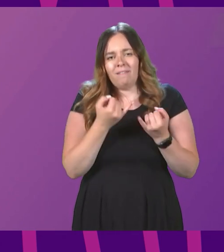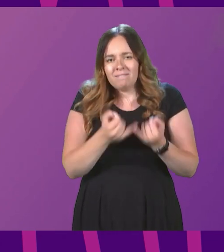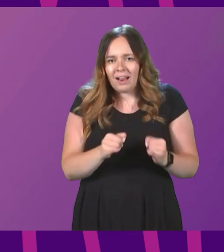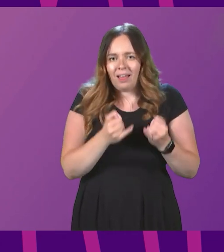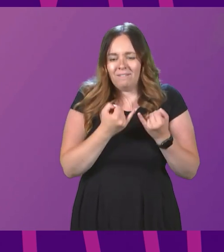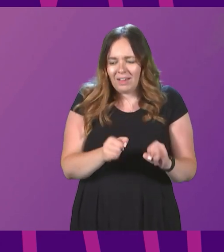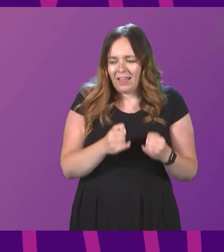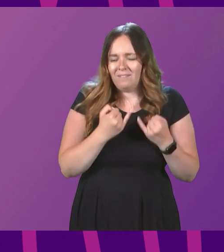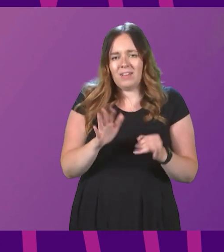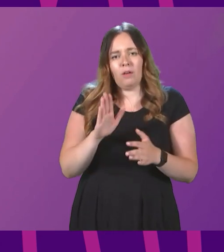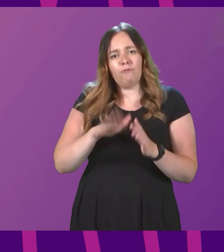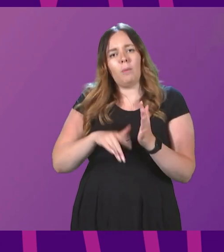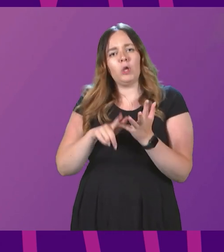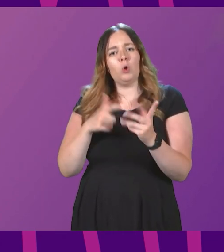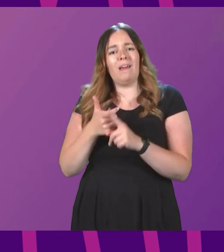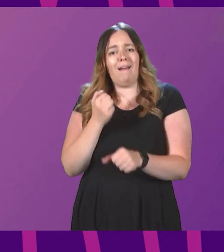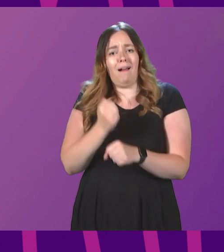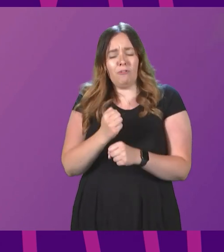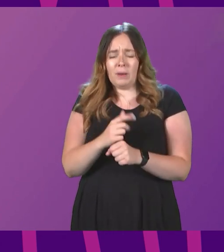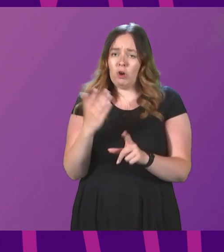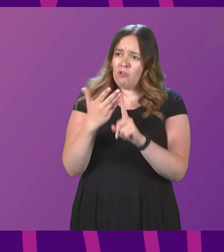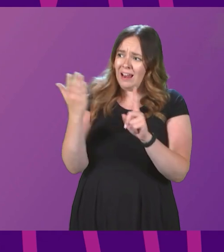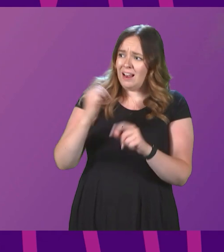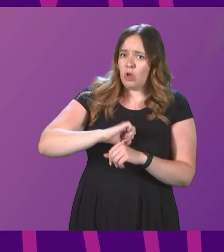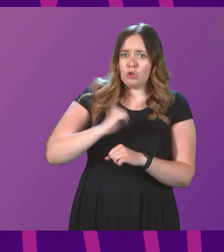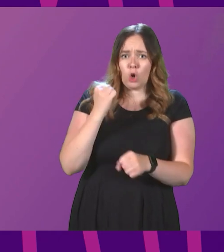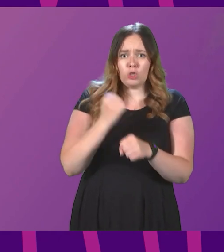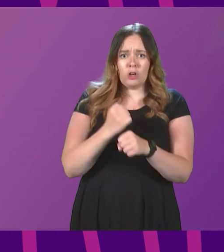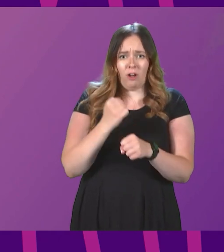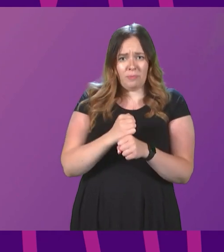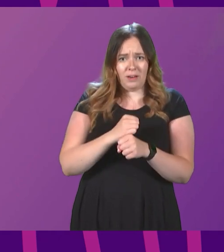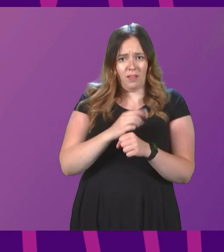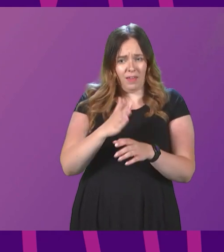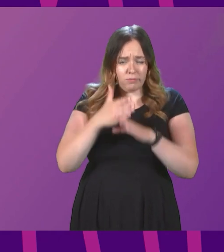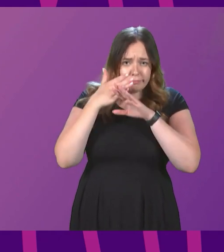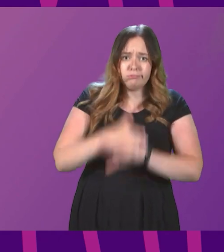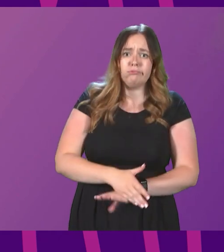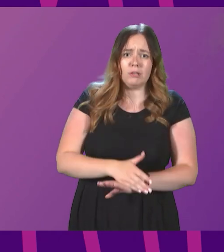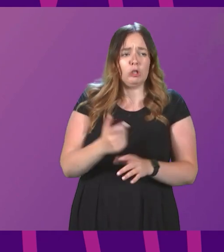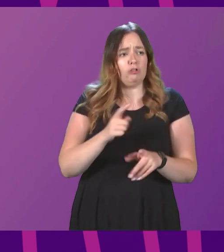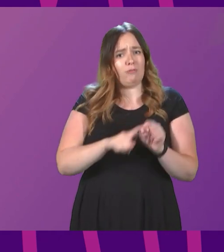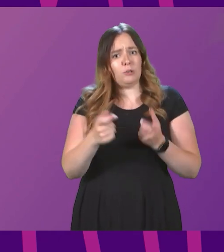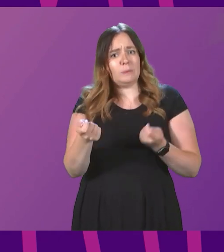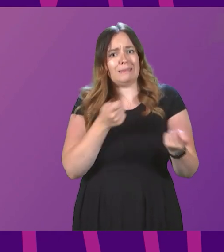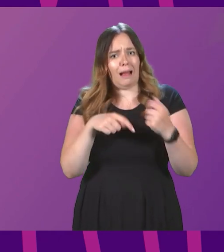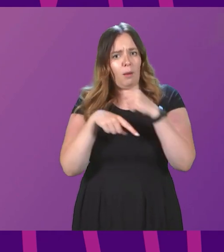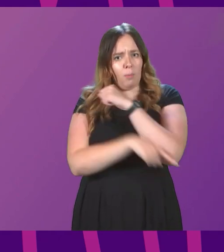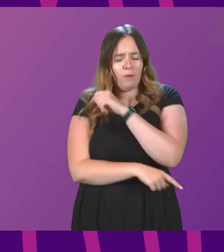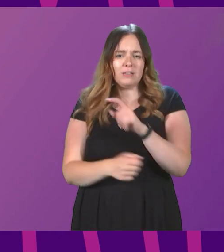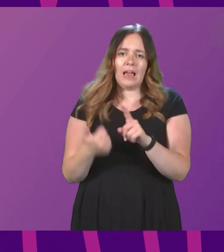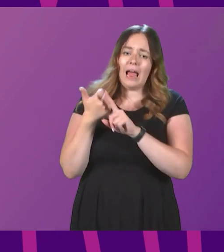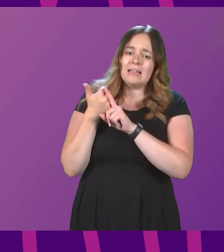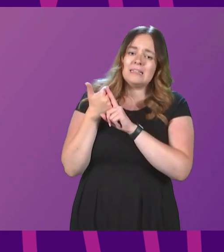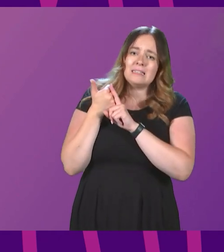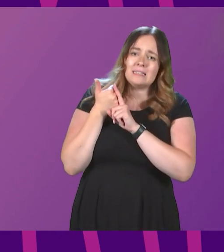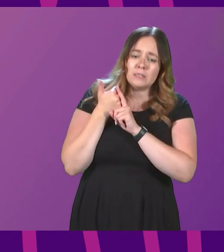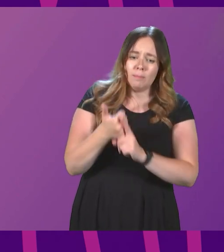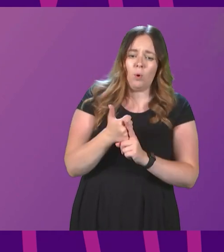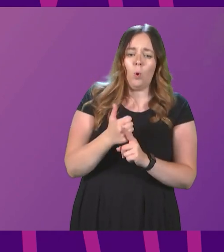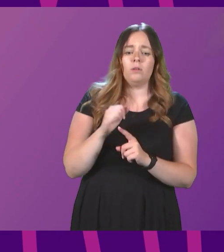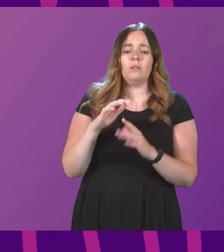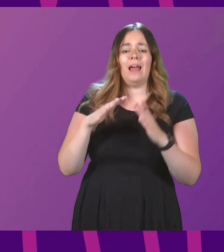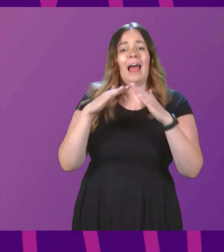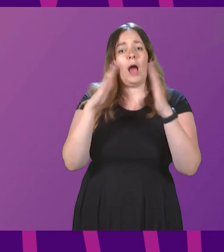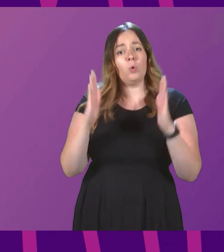government, and recognising that the Scottish Government is doing more than any other UK administration to tackle poverty and support hard-pressed households,